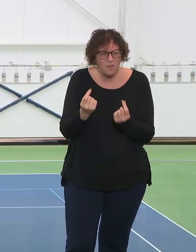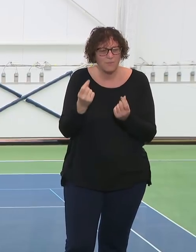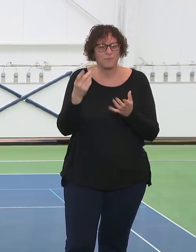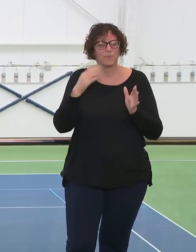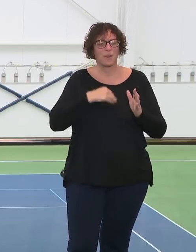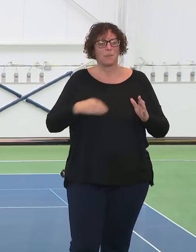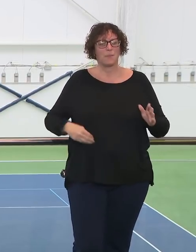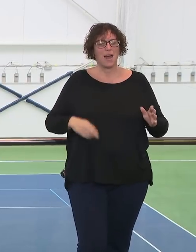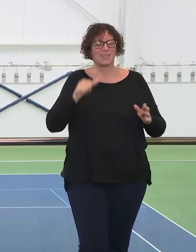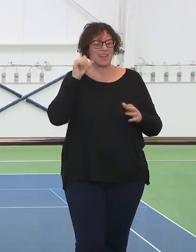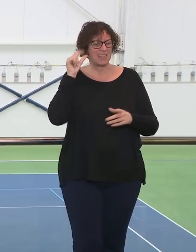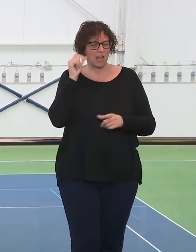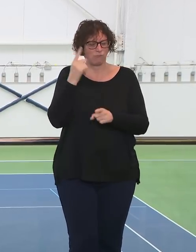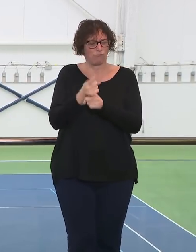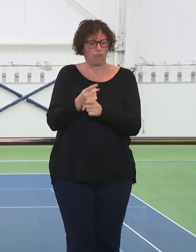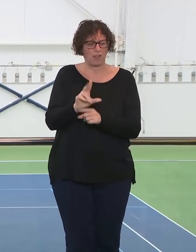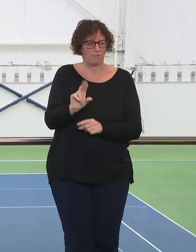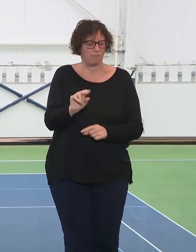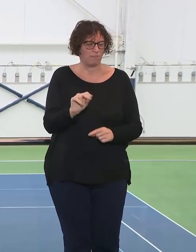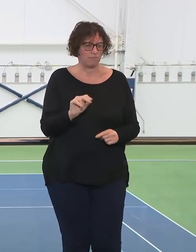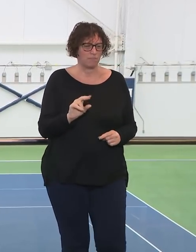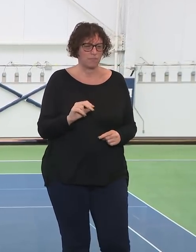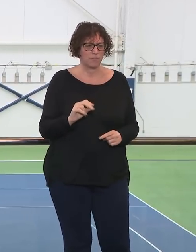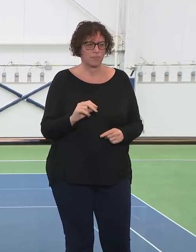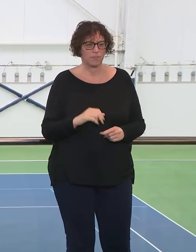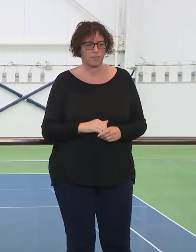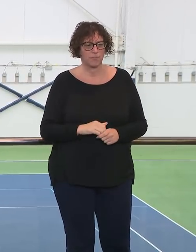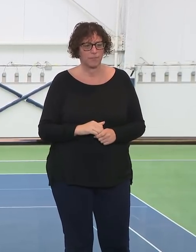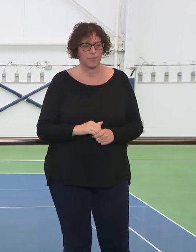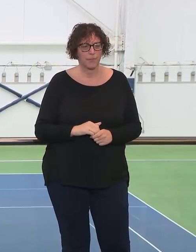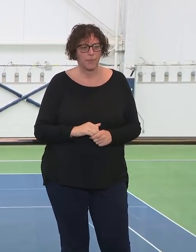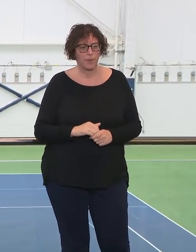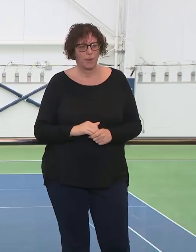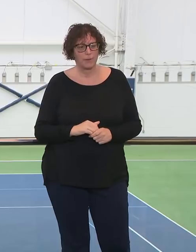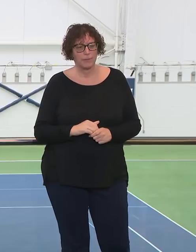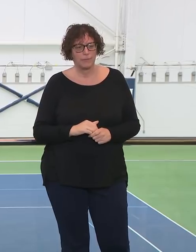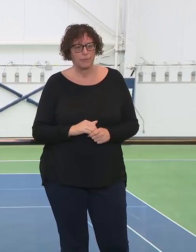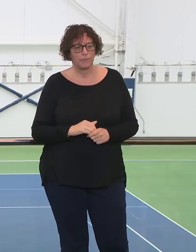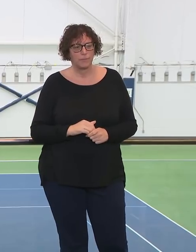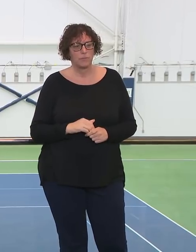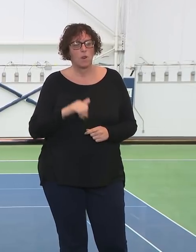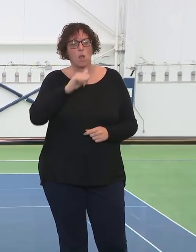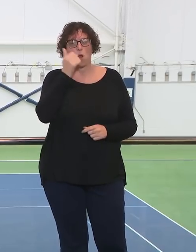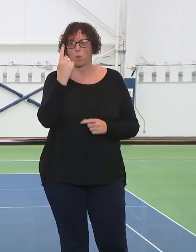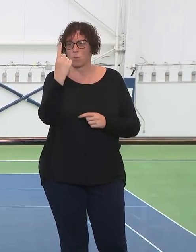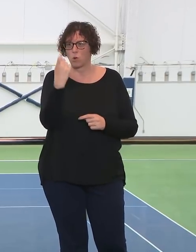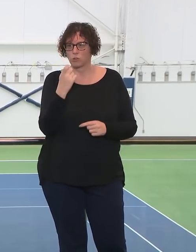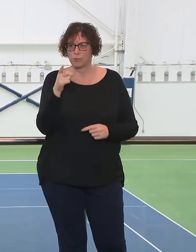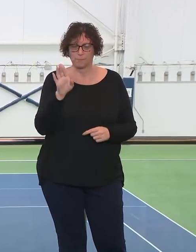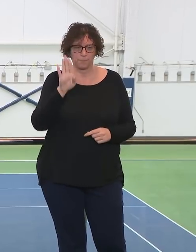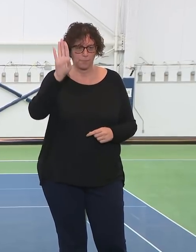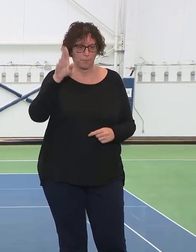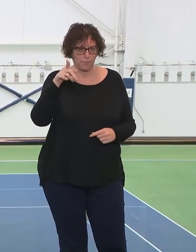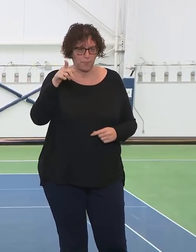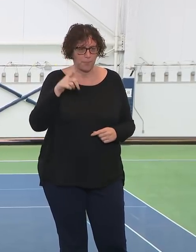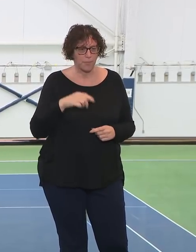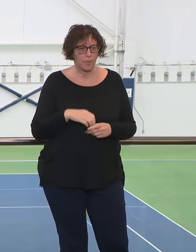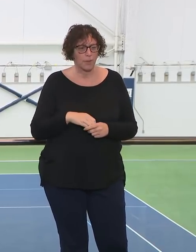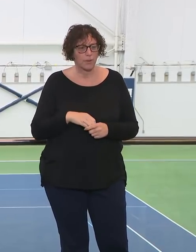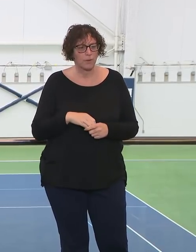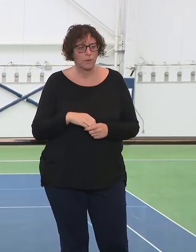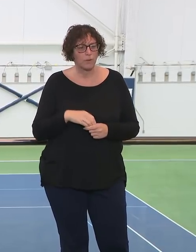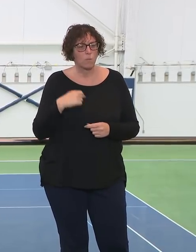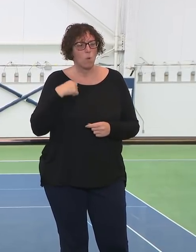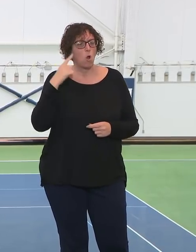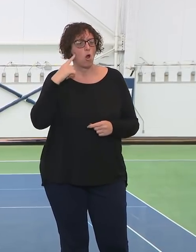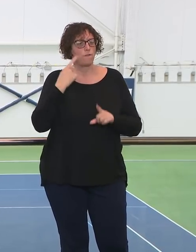proceed with caution on assuming that is right. Okay. Anyone else over here? Yes, please. We heard from many families that their loved one